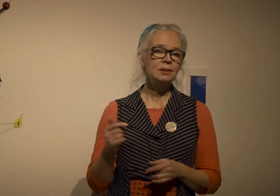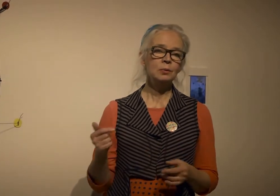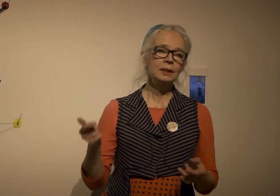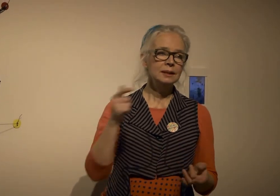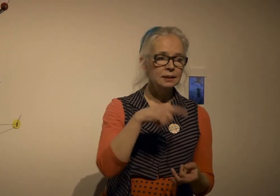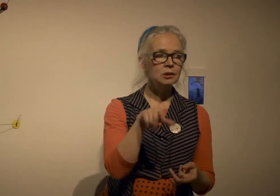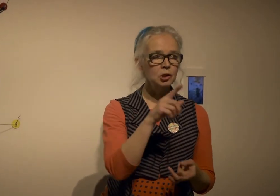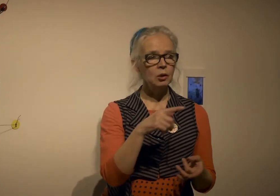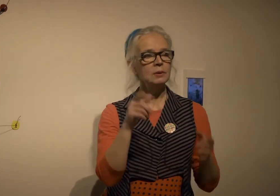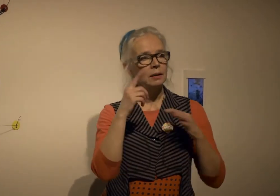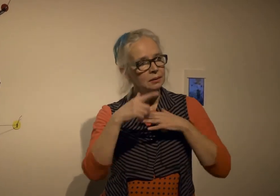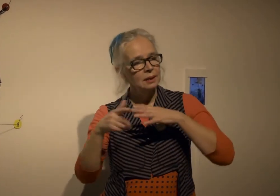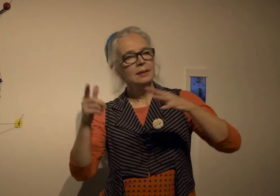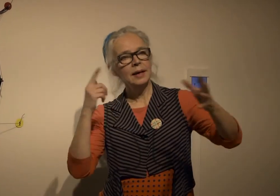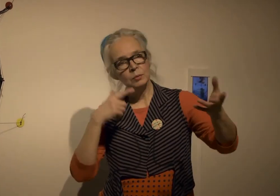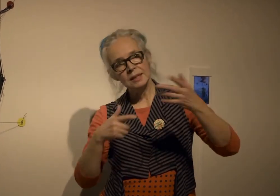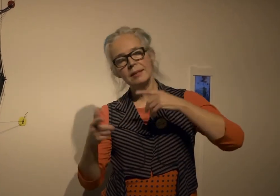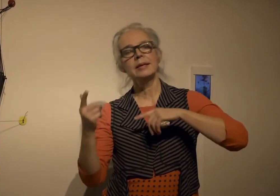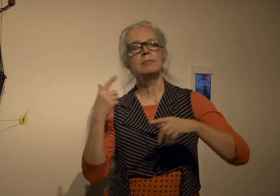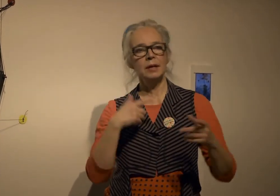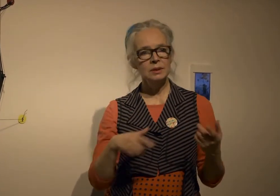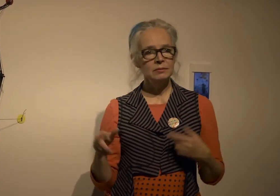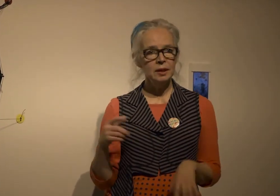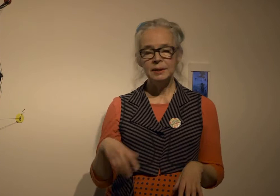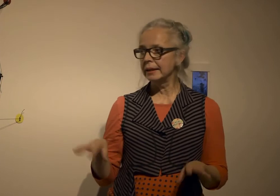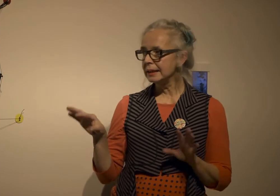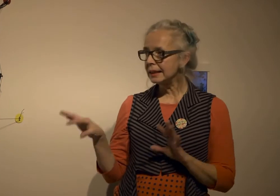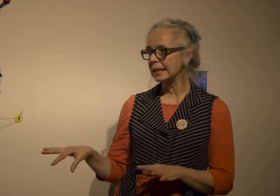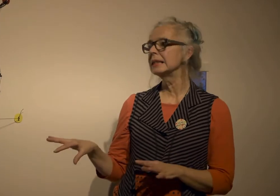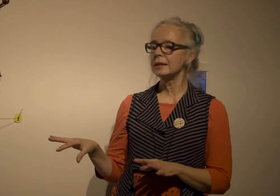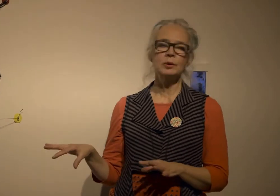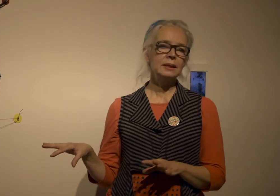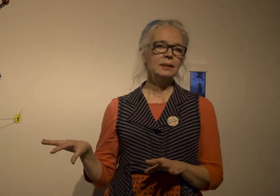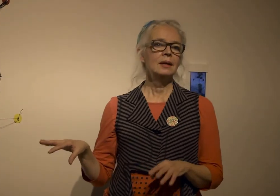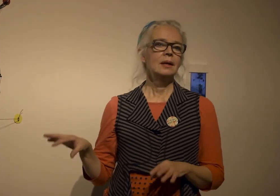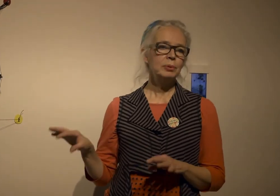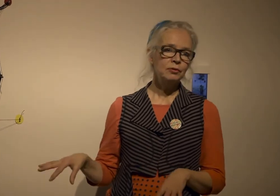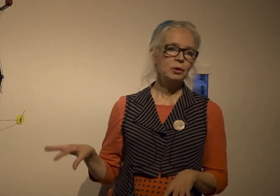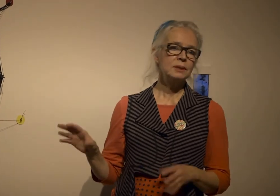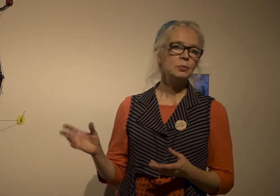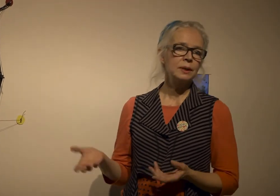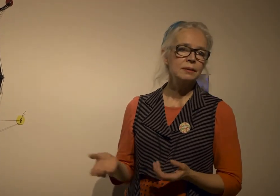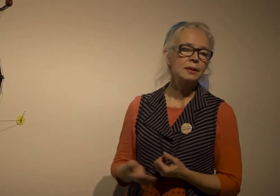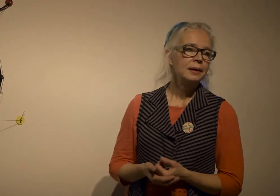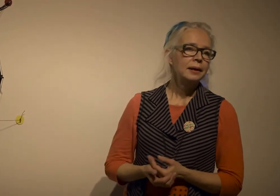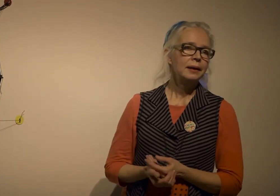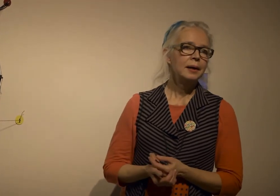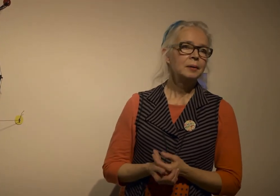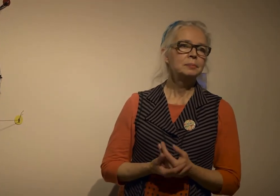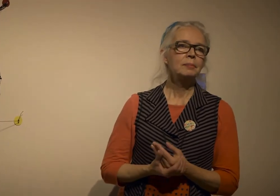me and so when I did this show that that was a theme that I was developing I didn't think that there would be a performance with